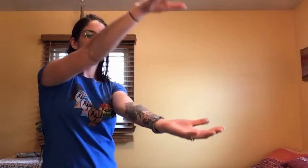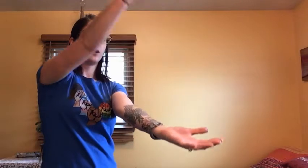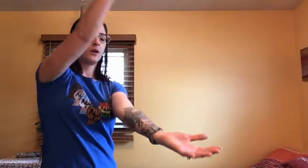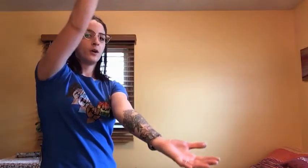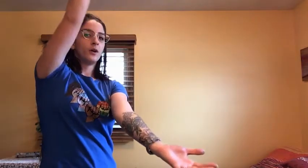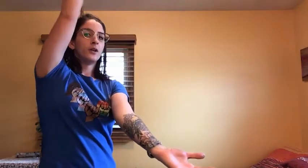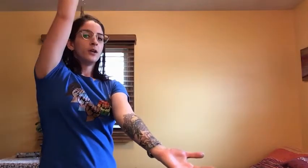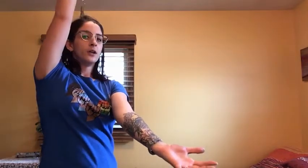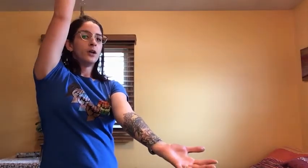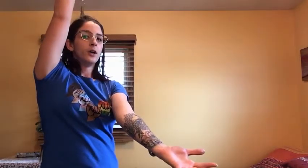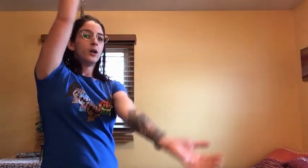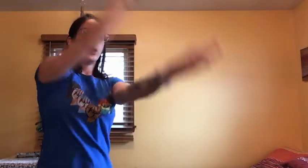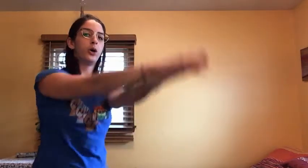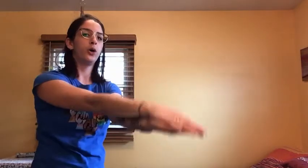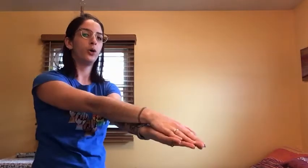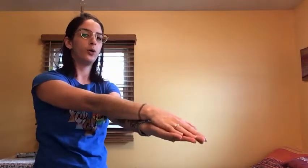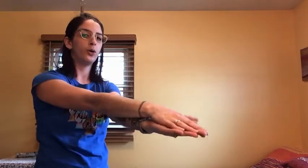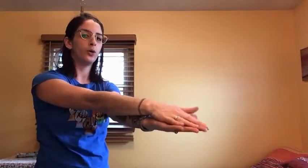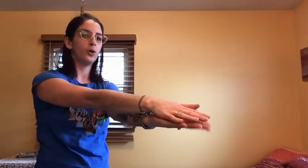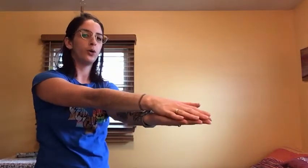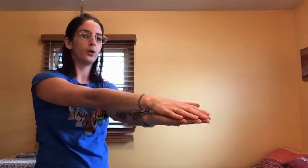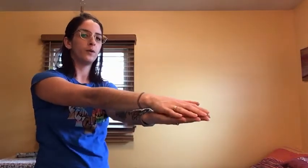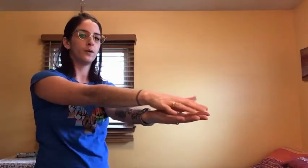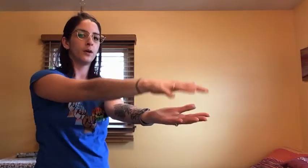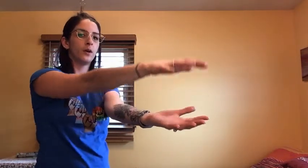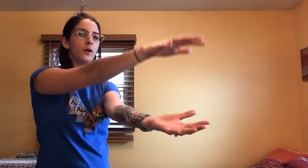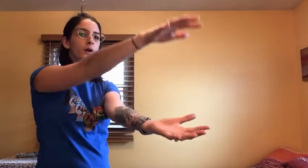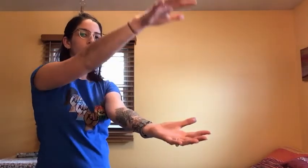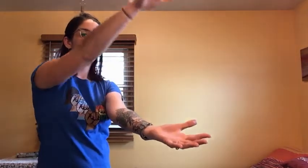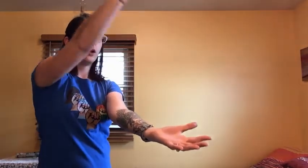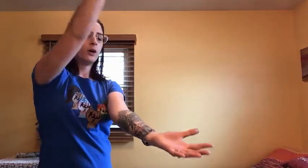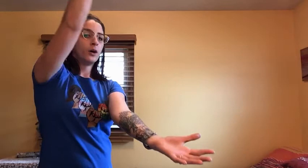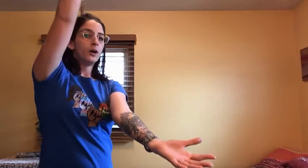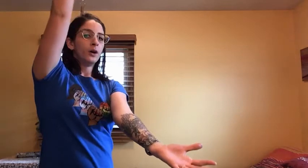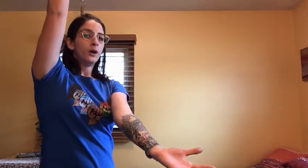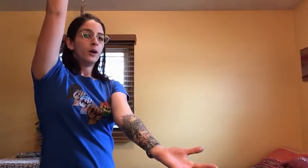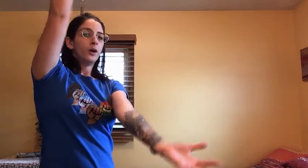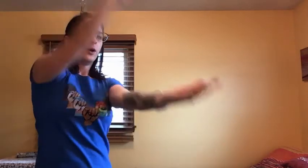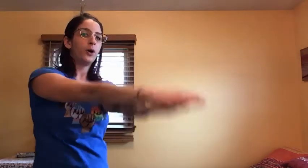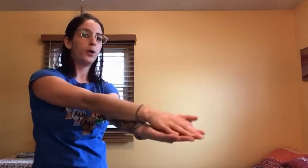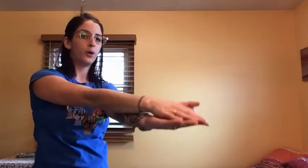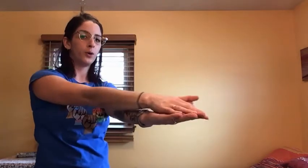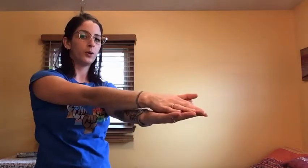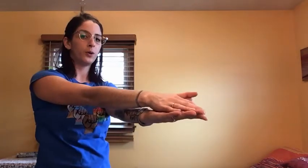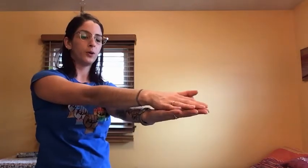Breathe in. Breathe Jaws open. Breathe out, jaws shut. Breathe in. Breathe out.